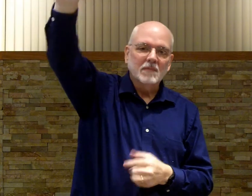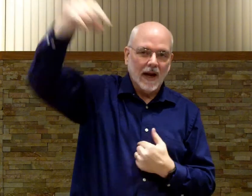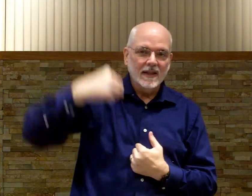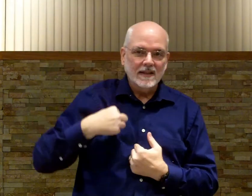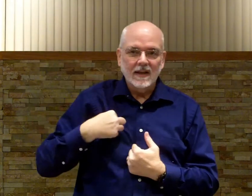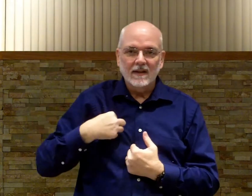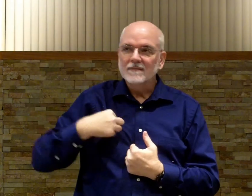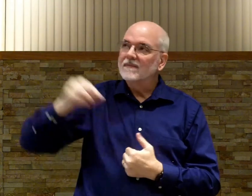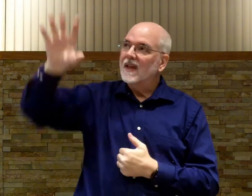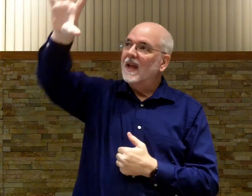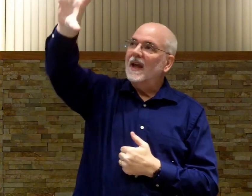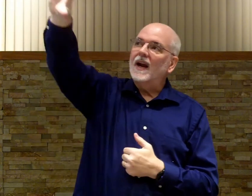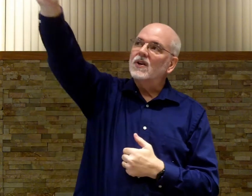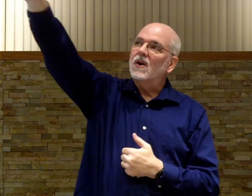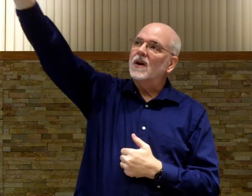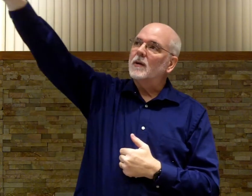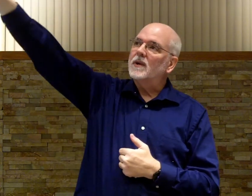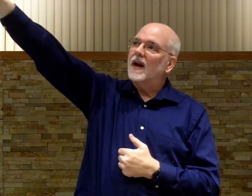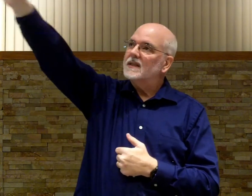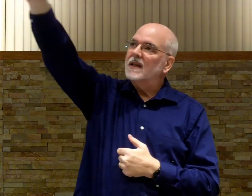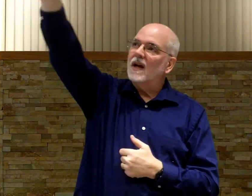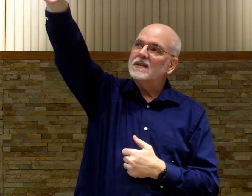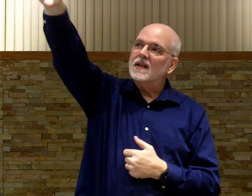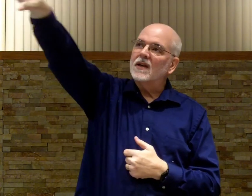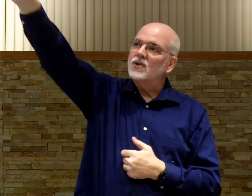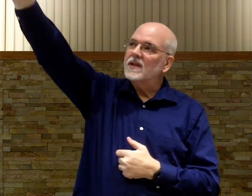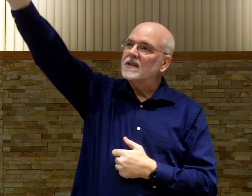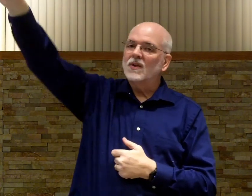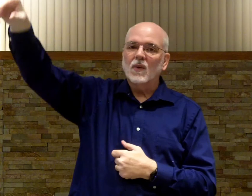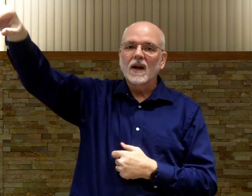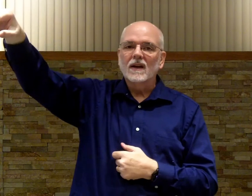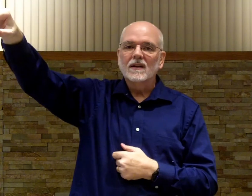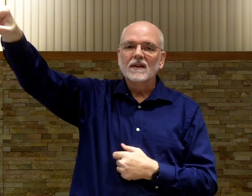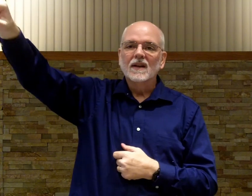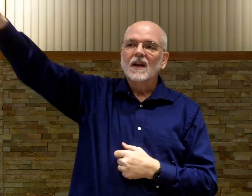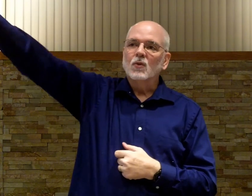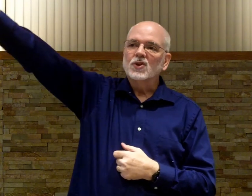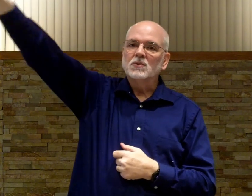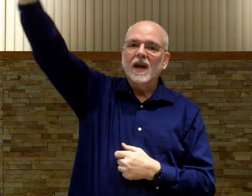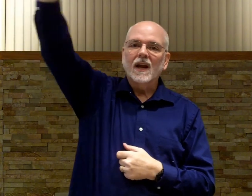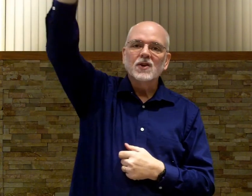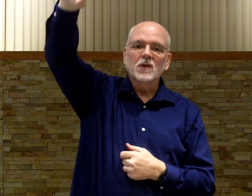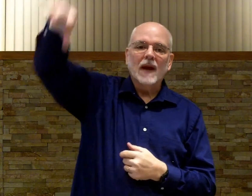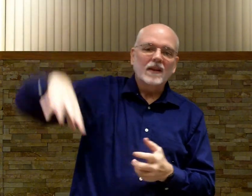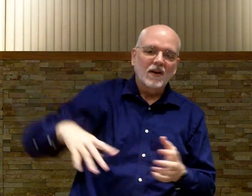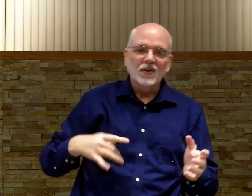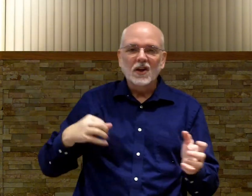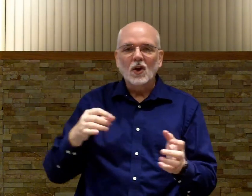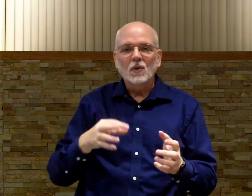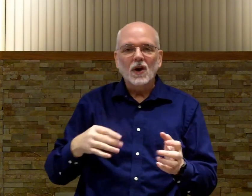but I can see it. And I can draw it up there. And I can see God sitting there. Jesus on the right. With some angels back there on the little golden